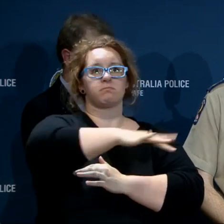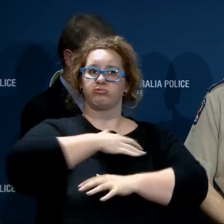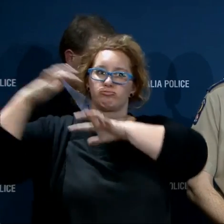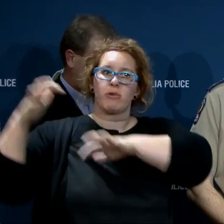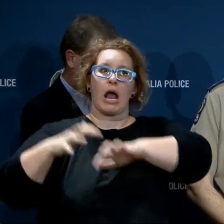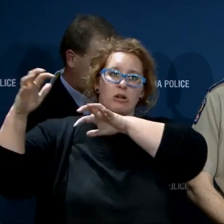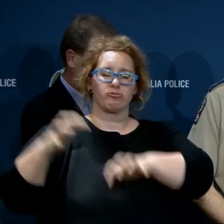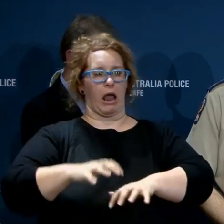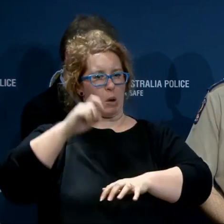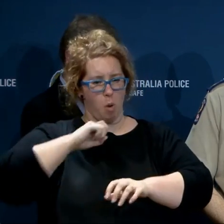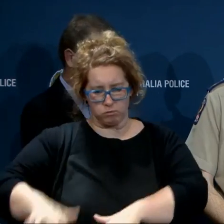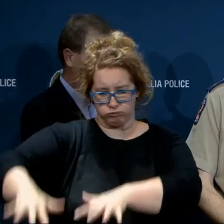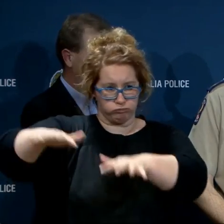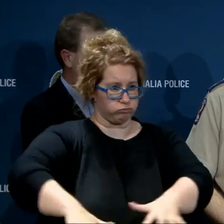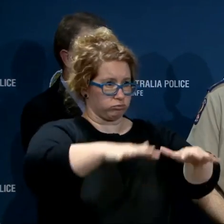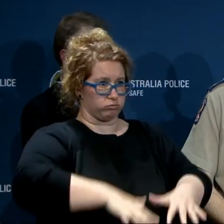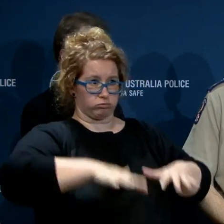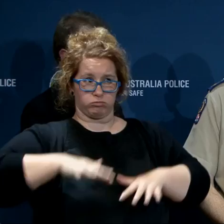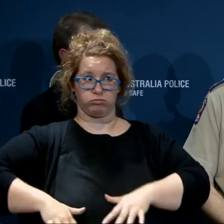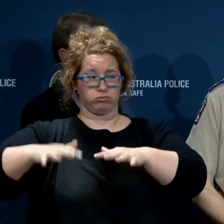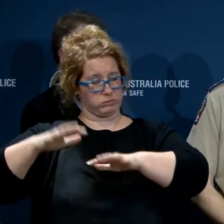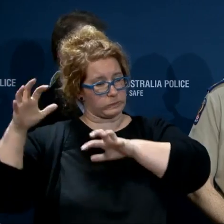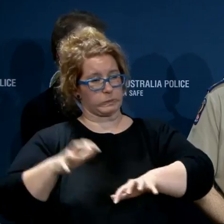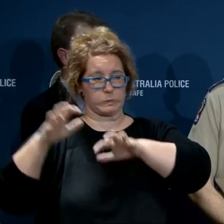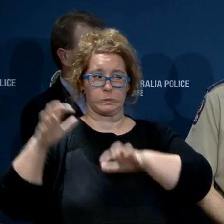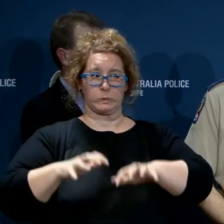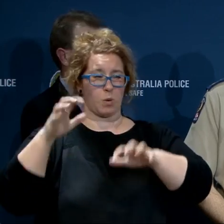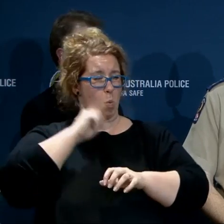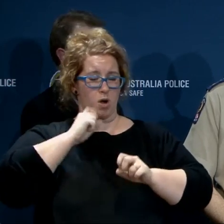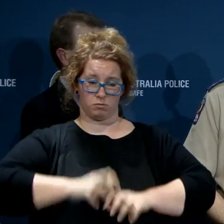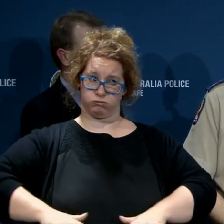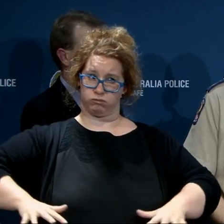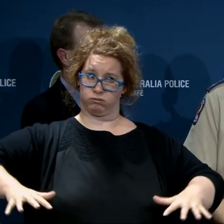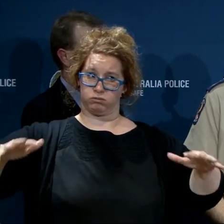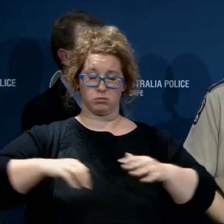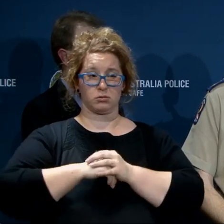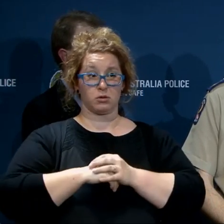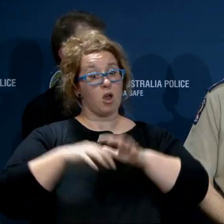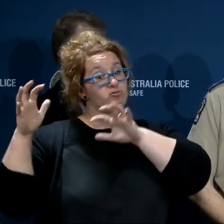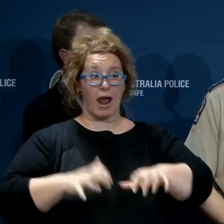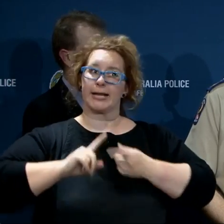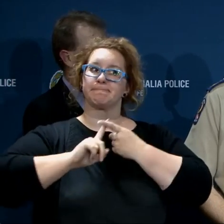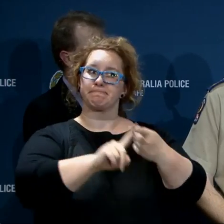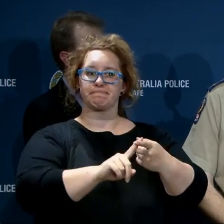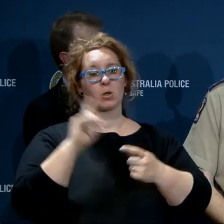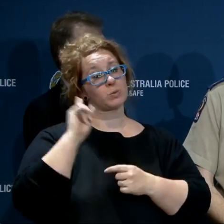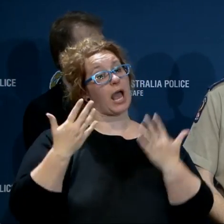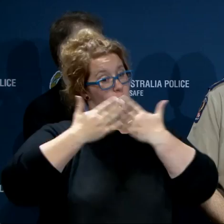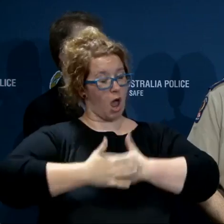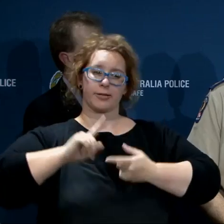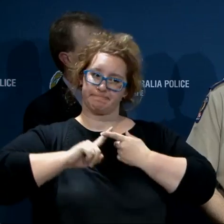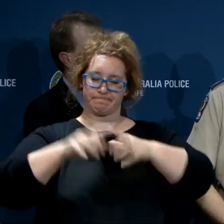continuing to see heavy showers impact the state in those catchments. Those showers will continue throughout today and into the evening